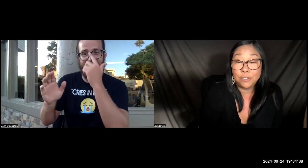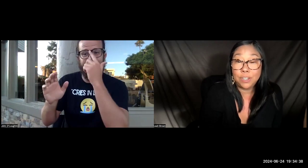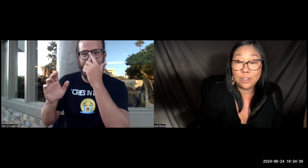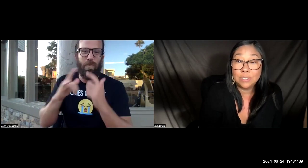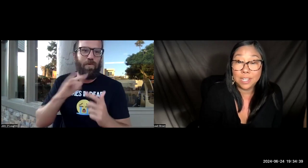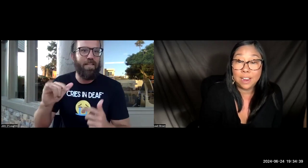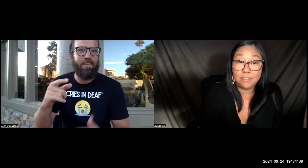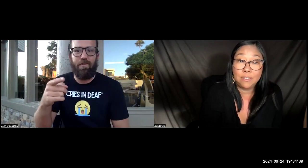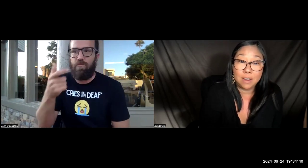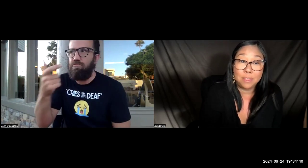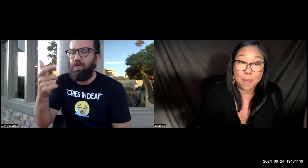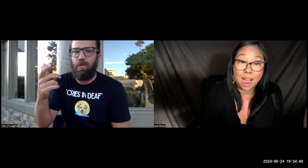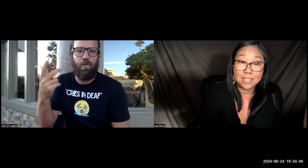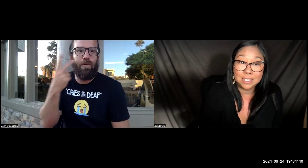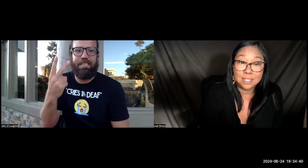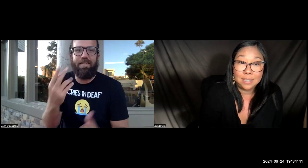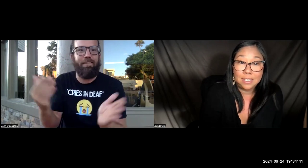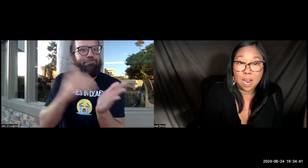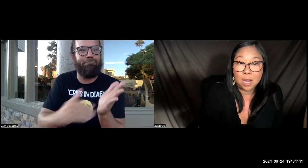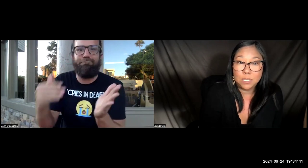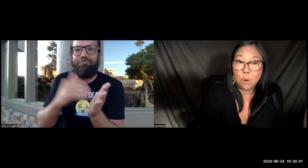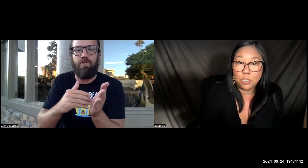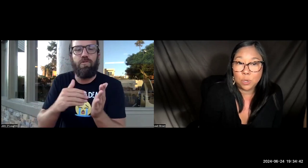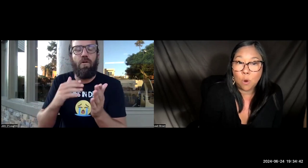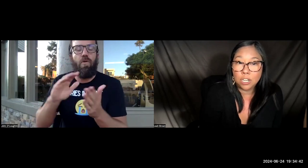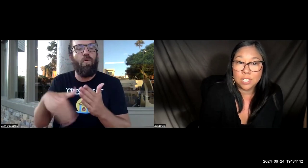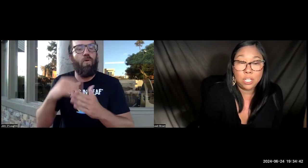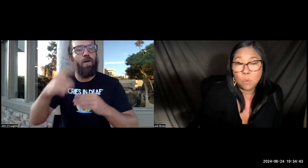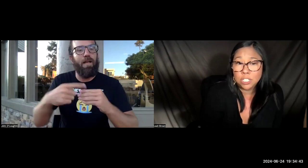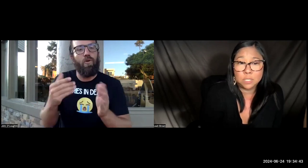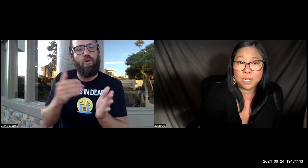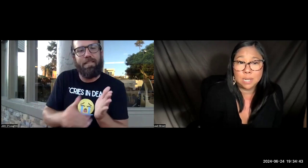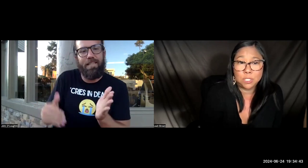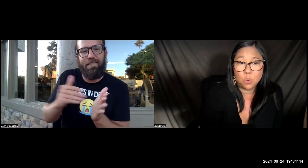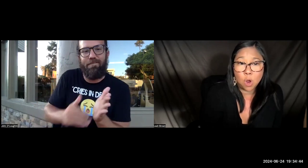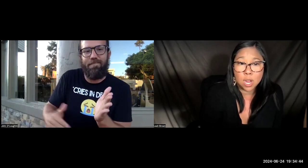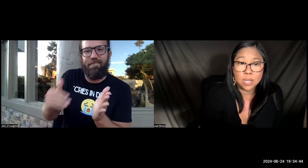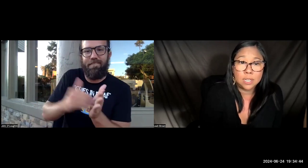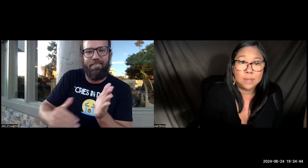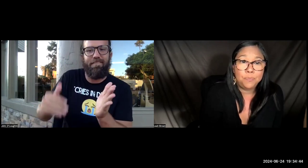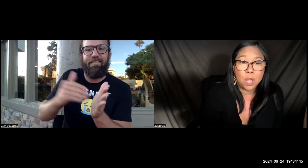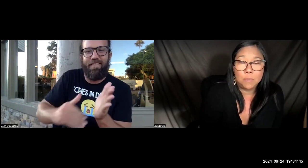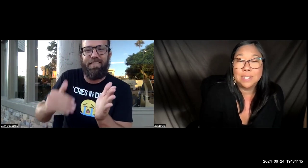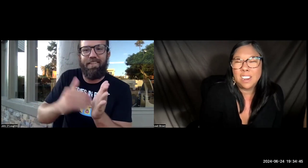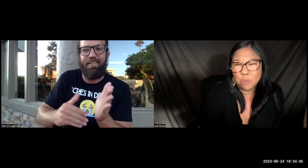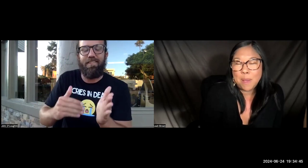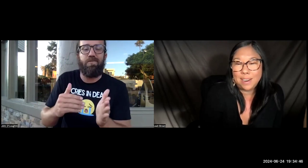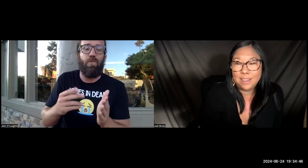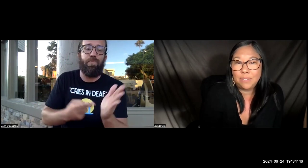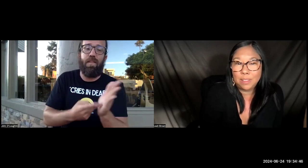videos that I've gotten in the past. So I want you to watch that. You can watch it as many times as you want. It's kind of repetitive a